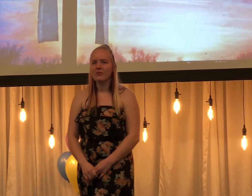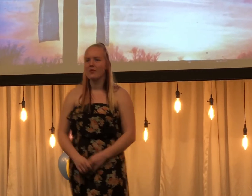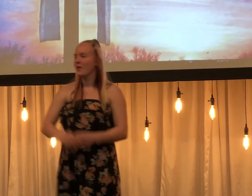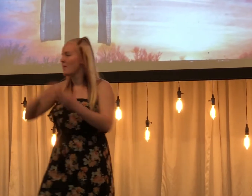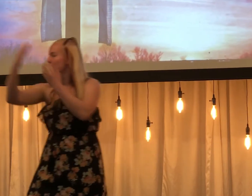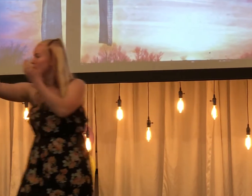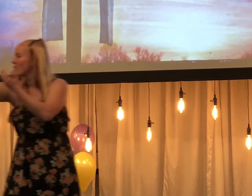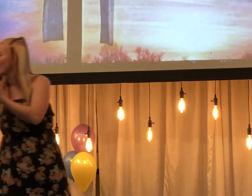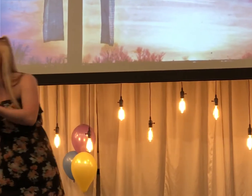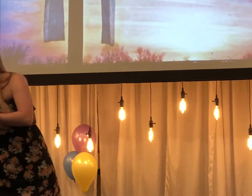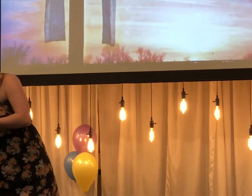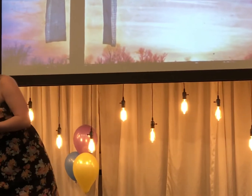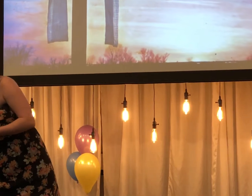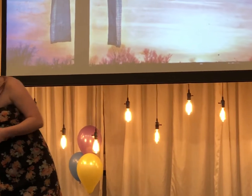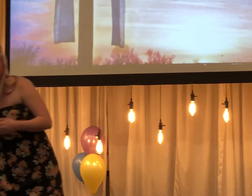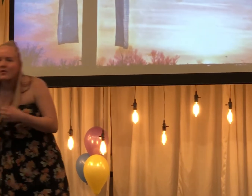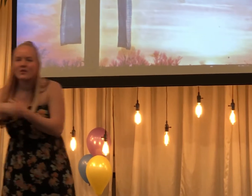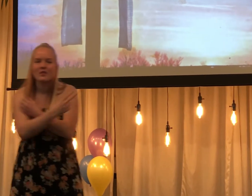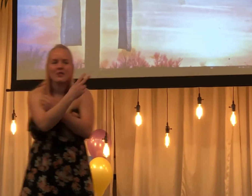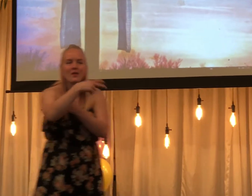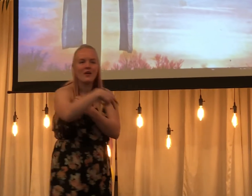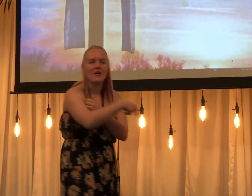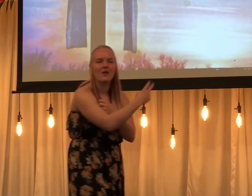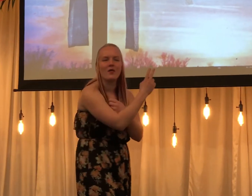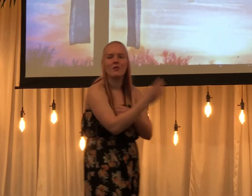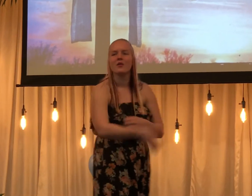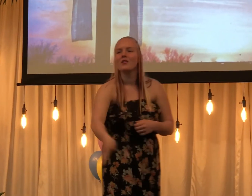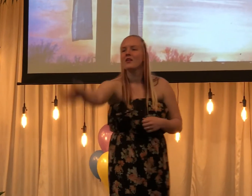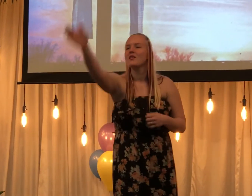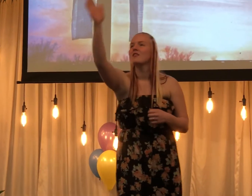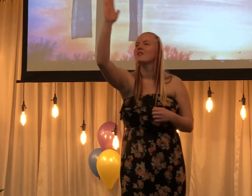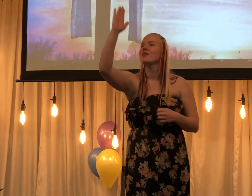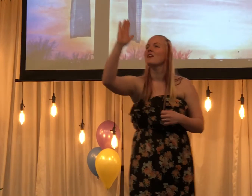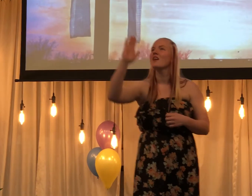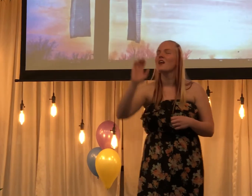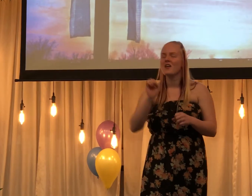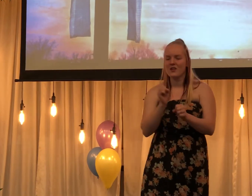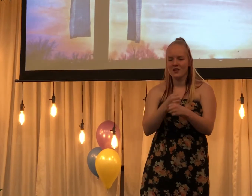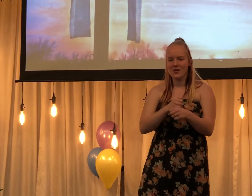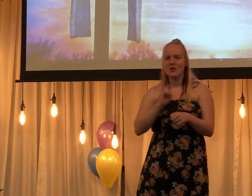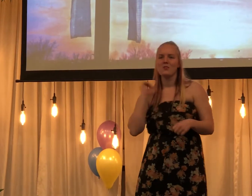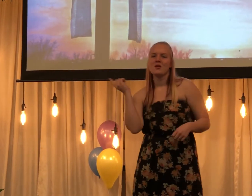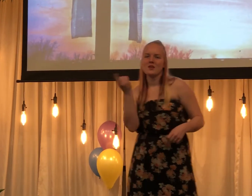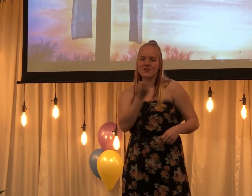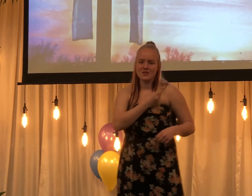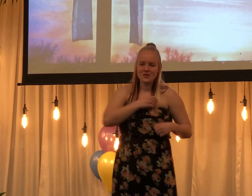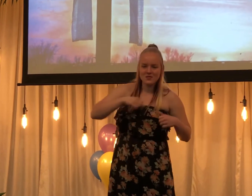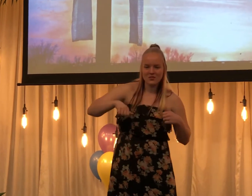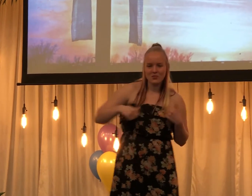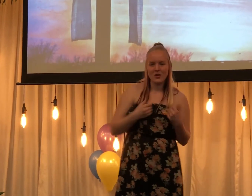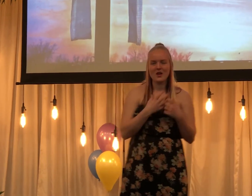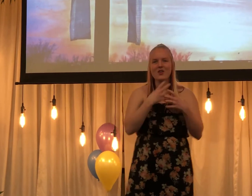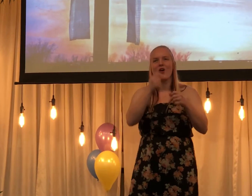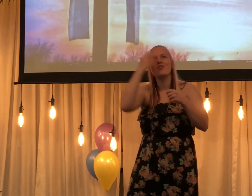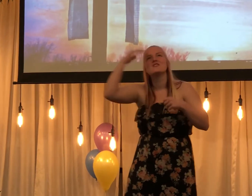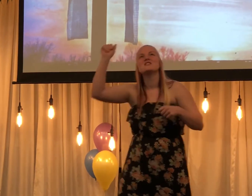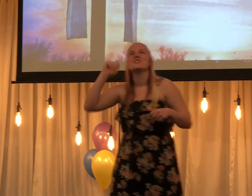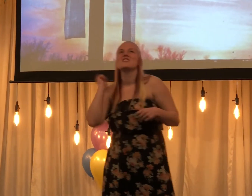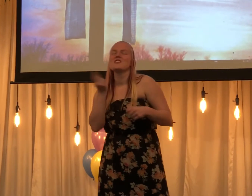Behold the Lamb of God Who takes away our sin